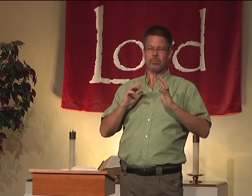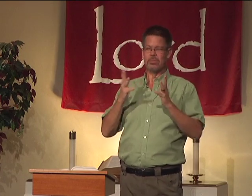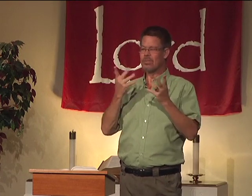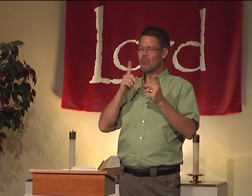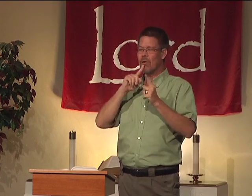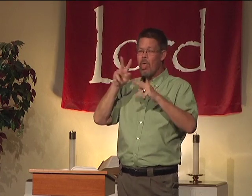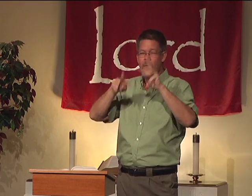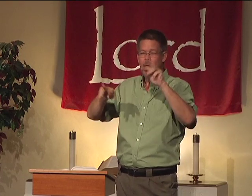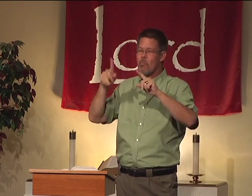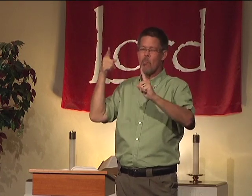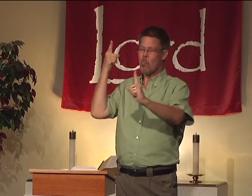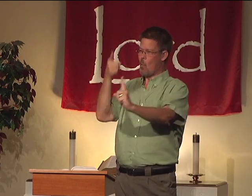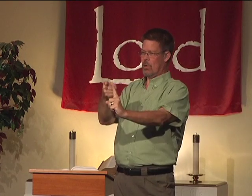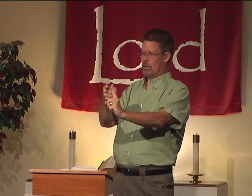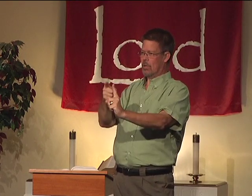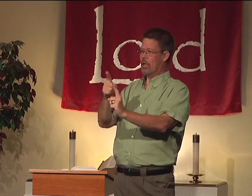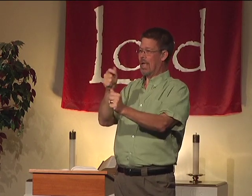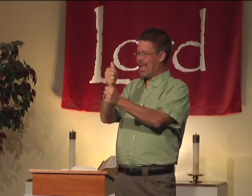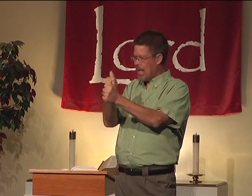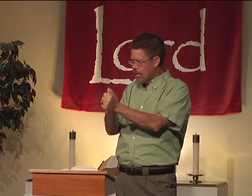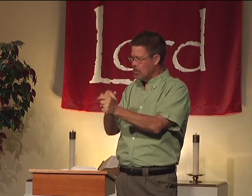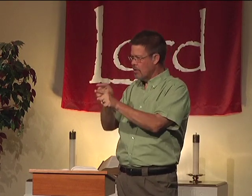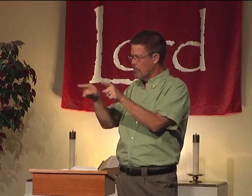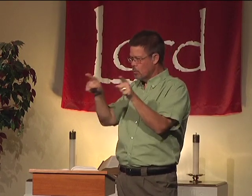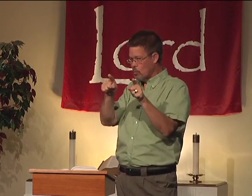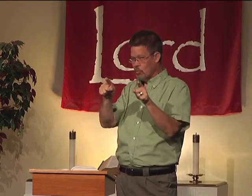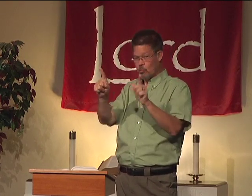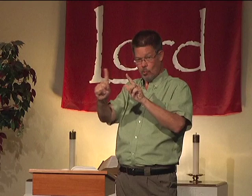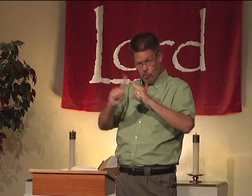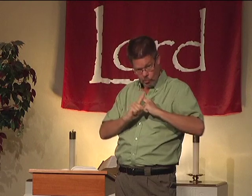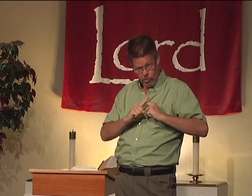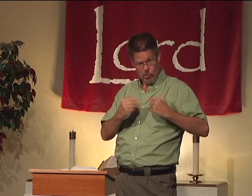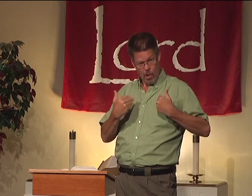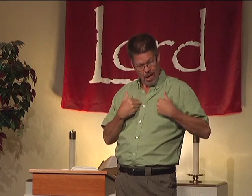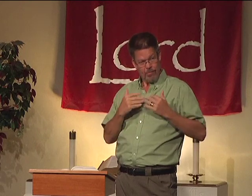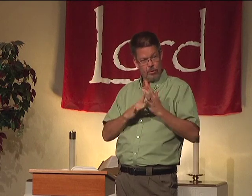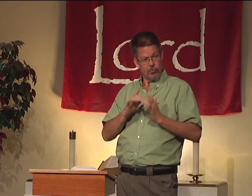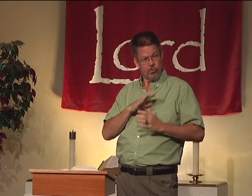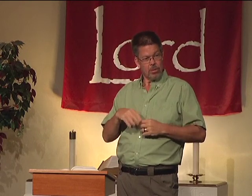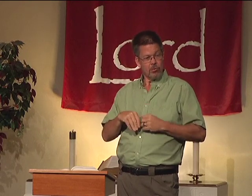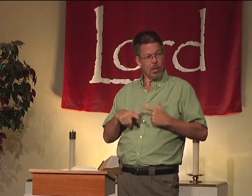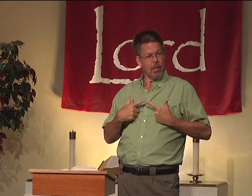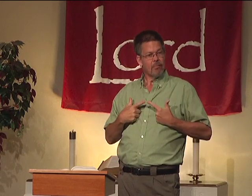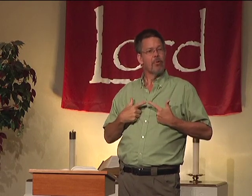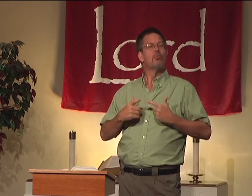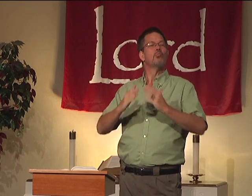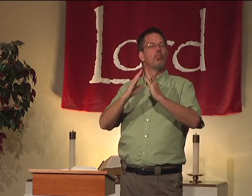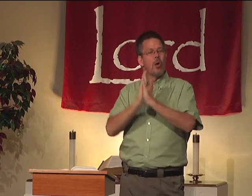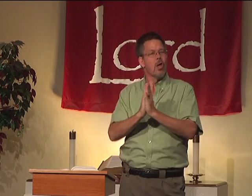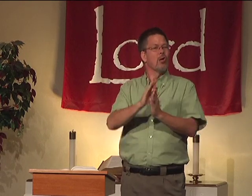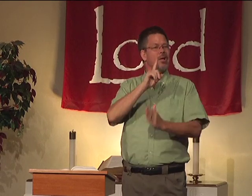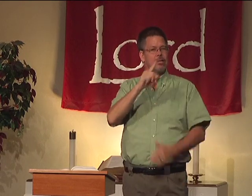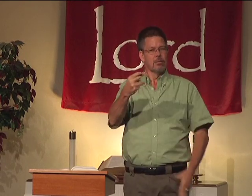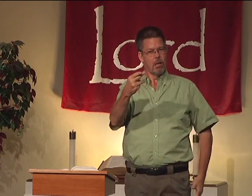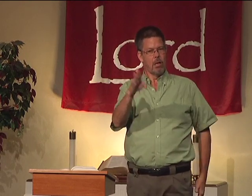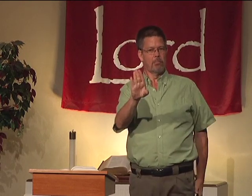like too much of a show. But the point of all of this is that every one of you, if you have taken Christ into your heart, and it's part of your life,